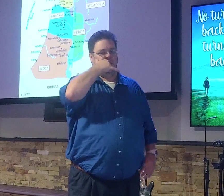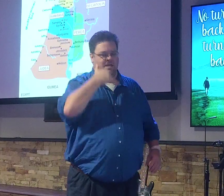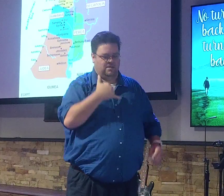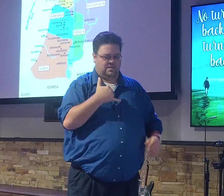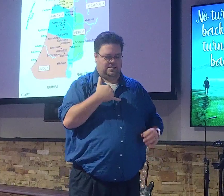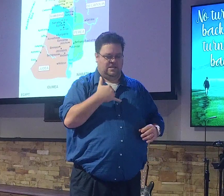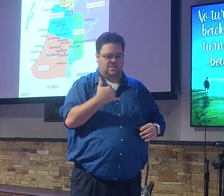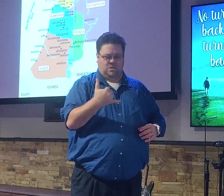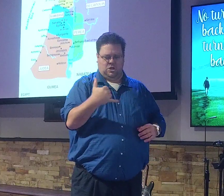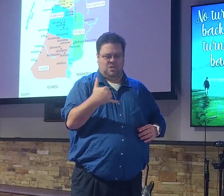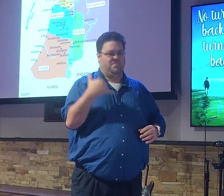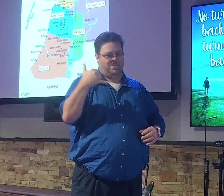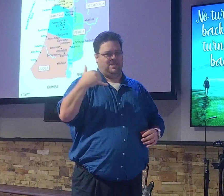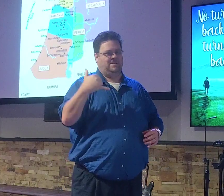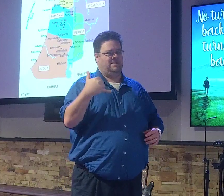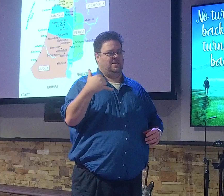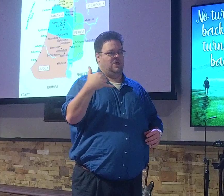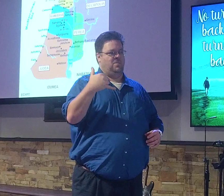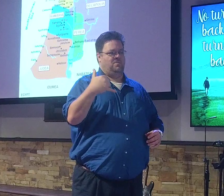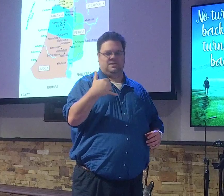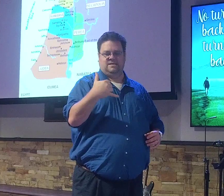answer it? Don't lie in church.